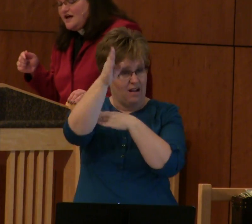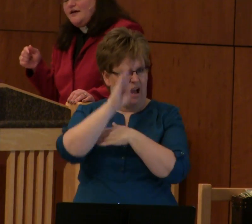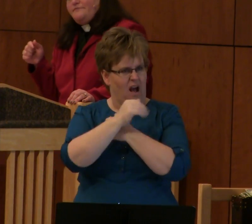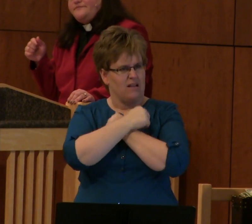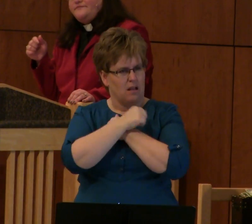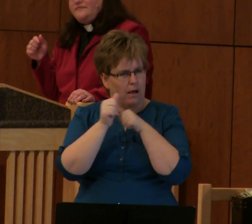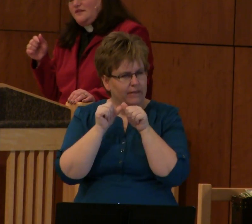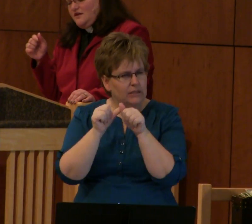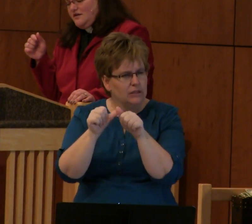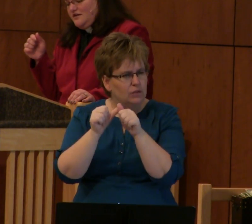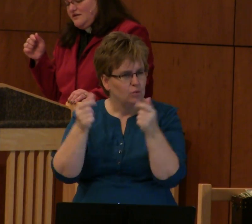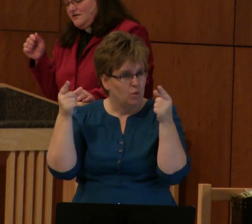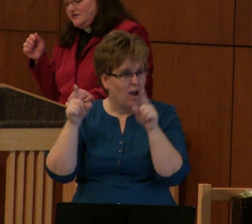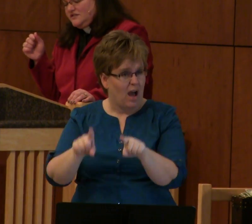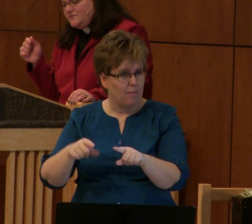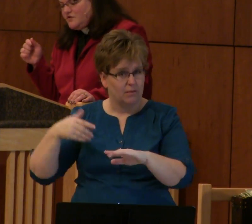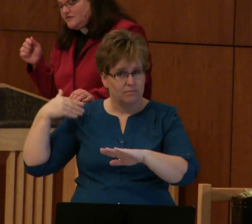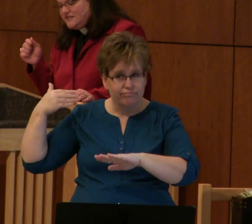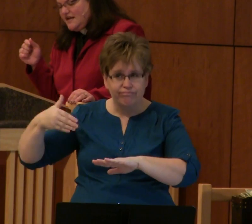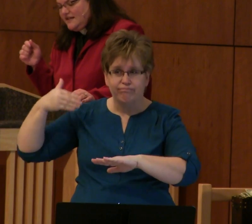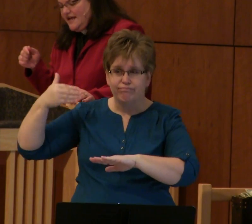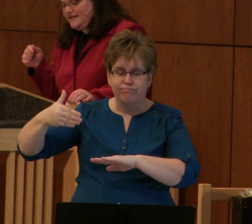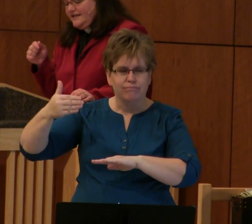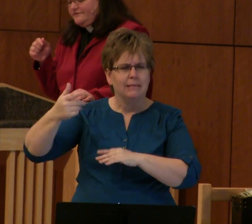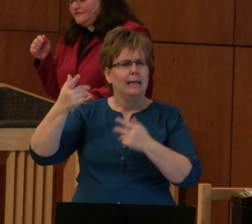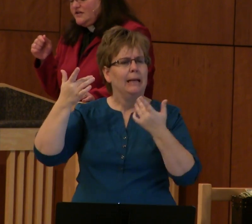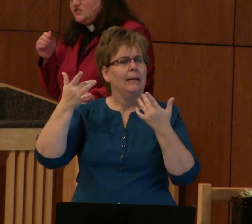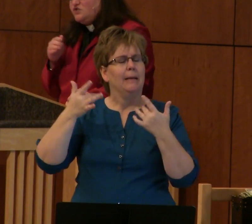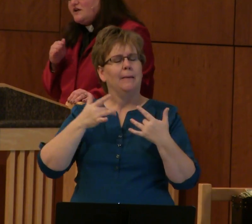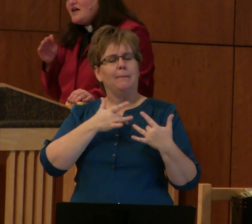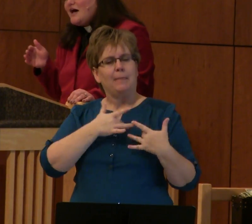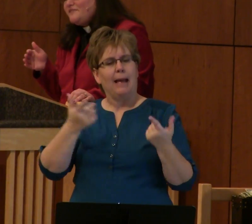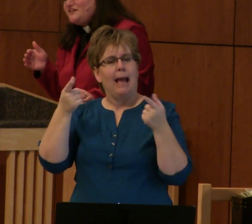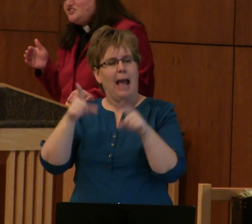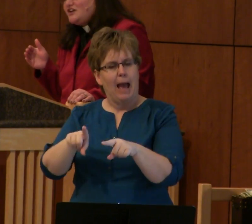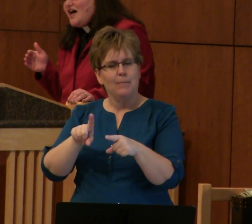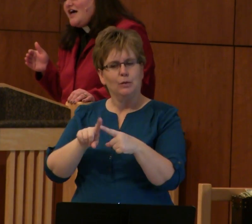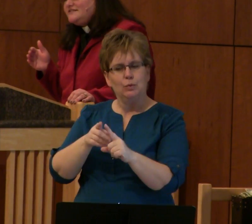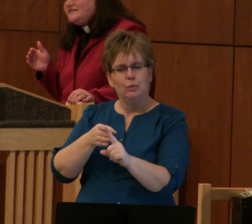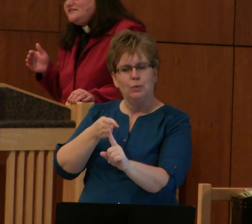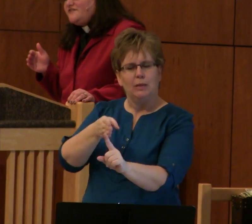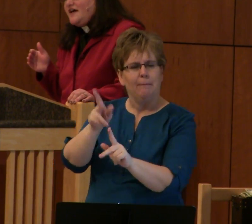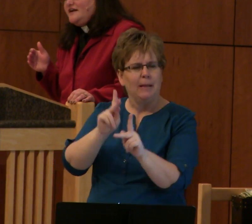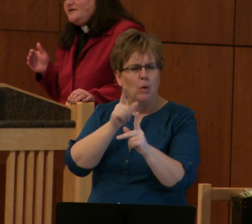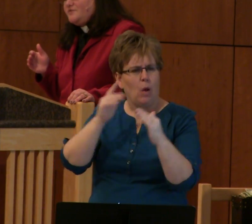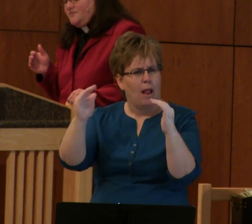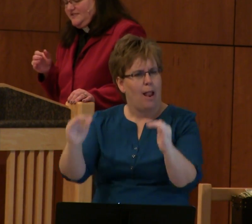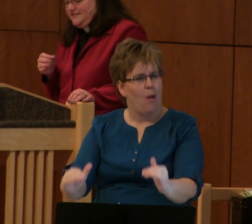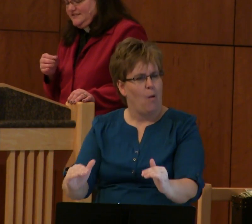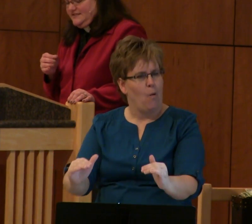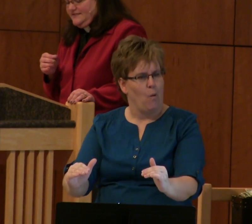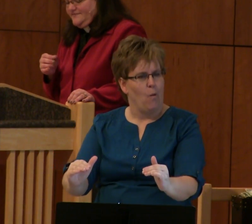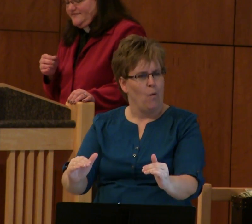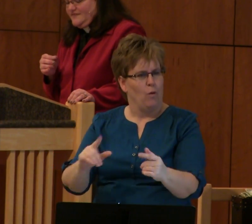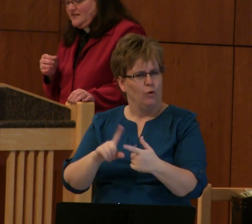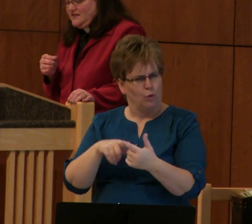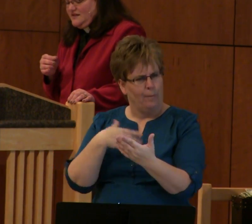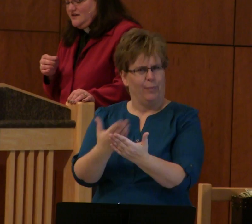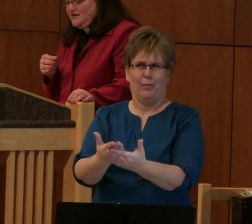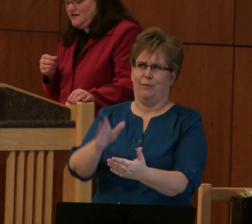continues to come to the most unlikely to accomplish God's divine purposes.